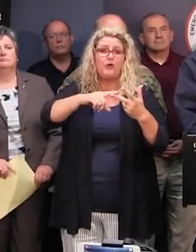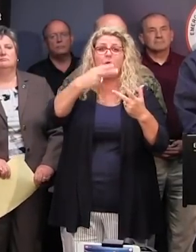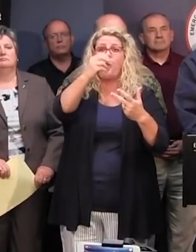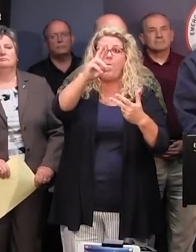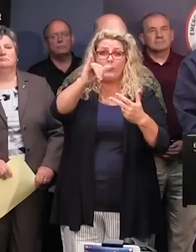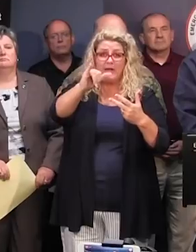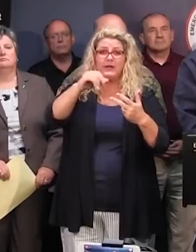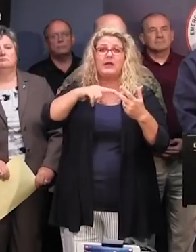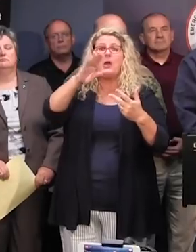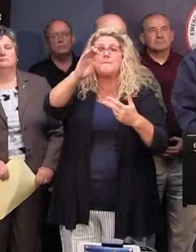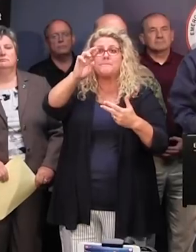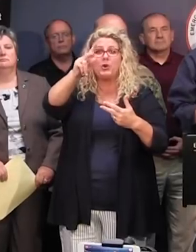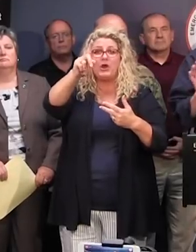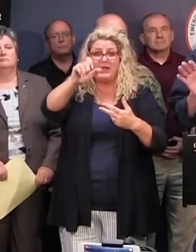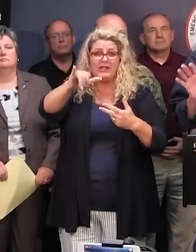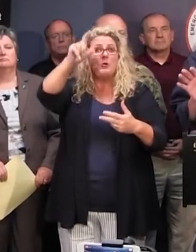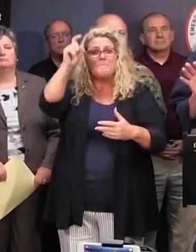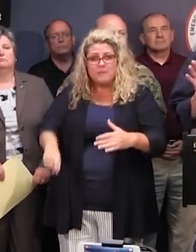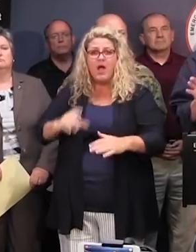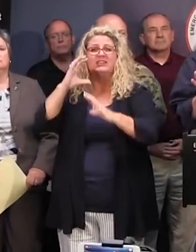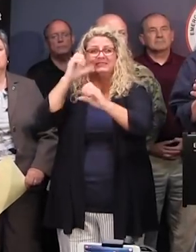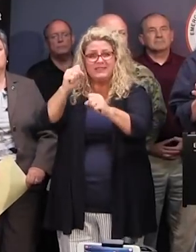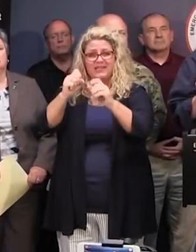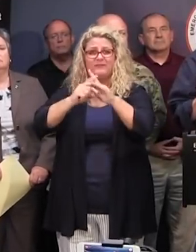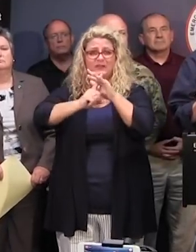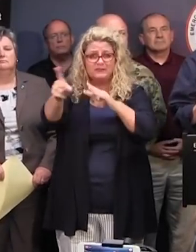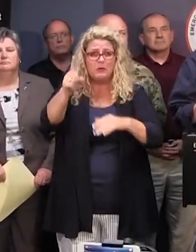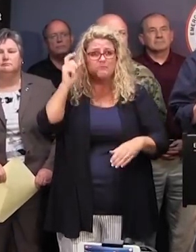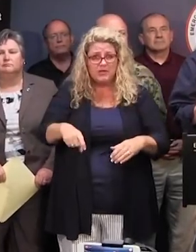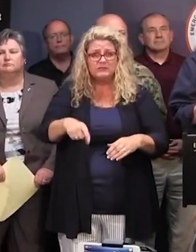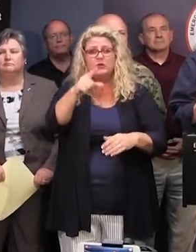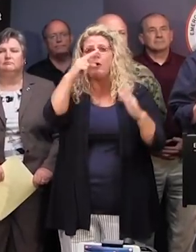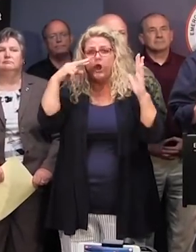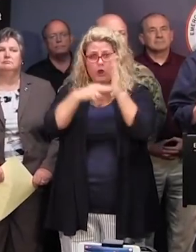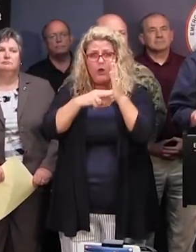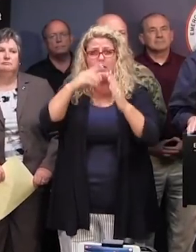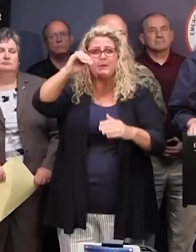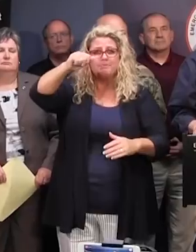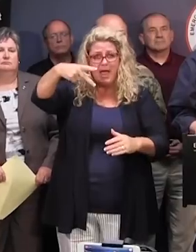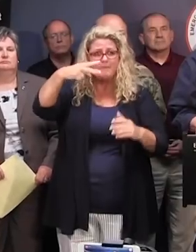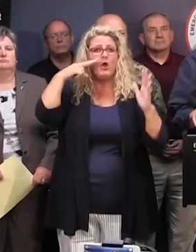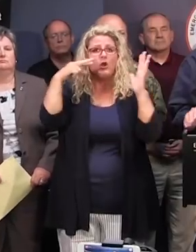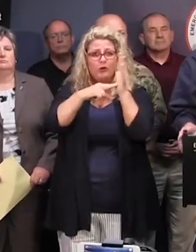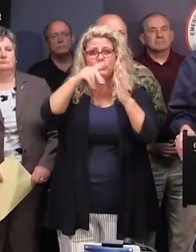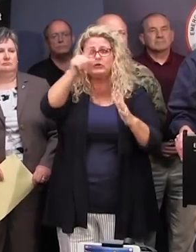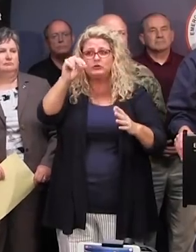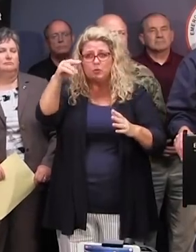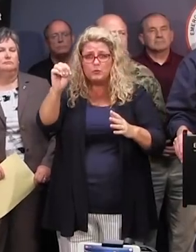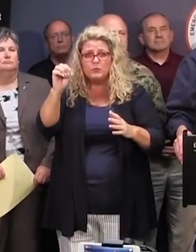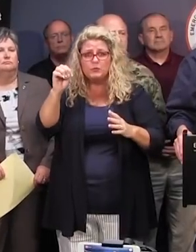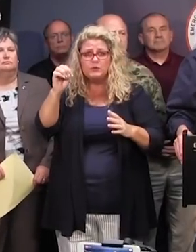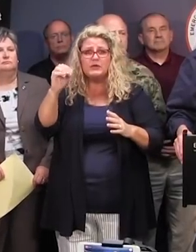Horry County, and Berkeley County. You can go and see on the maps there if you are in the zone, and if you are in one of those zones, then